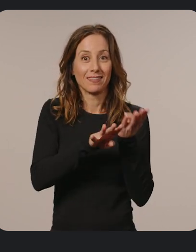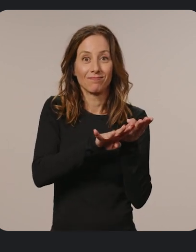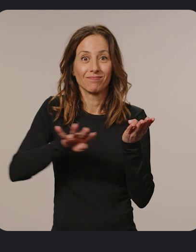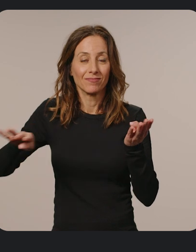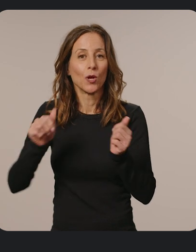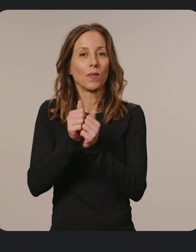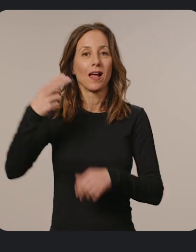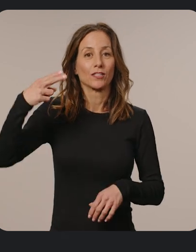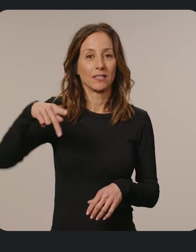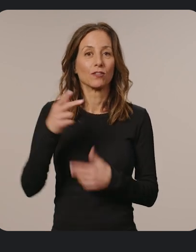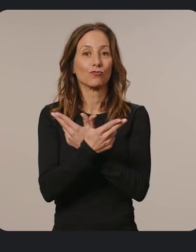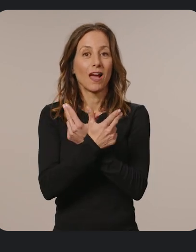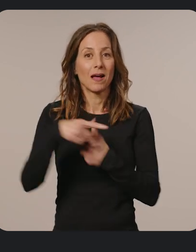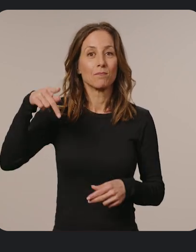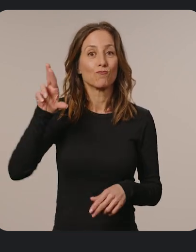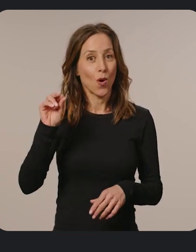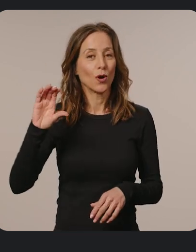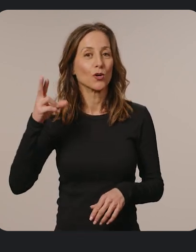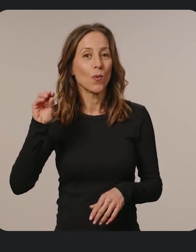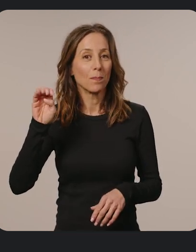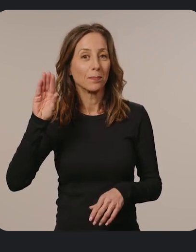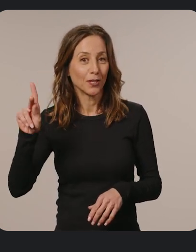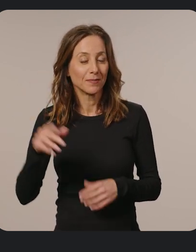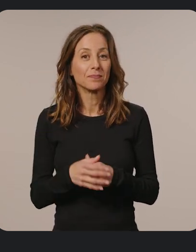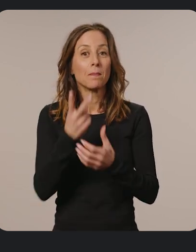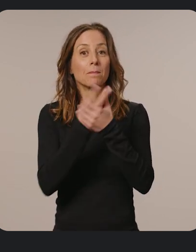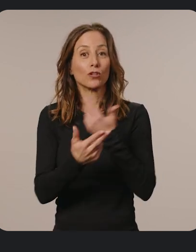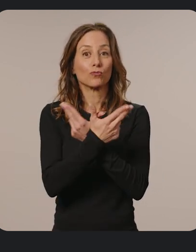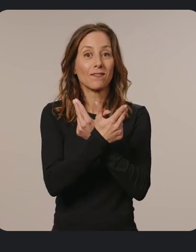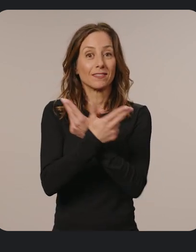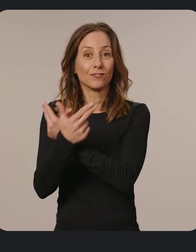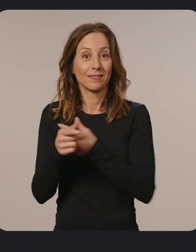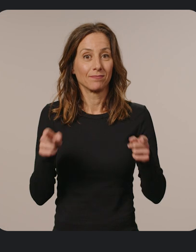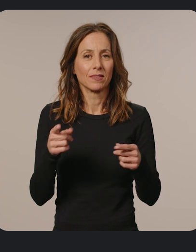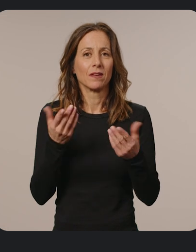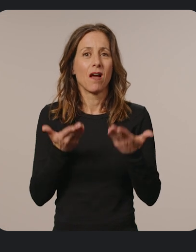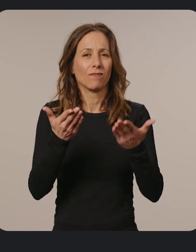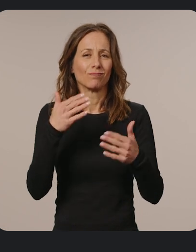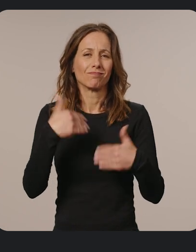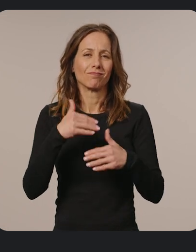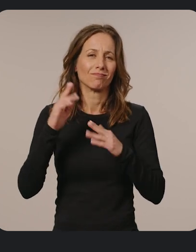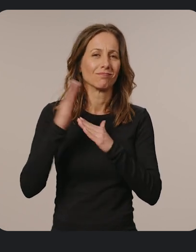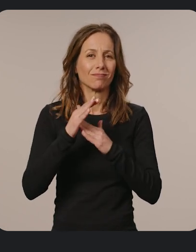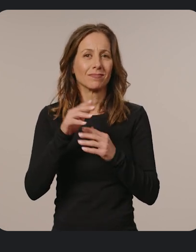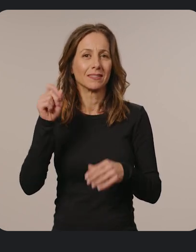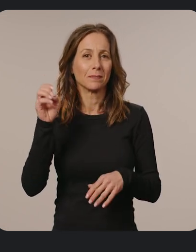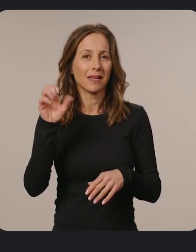with the HP Dragonfly Pro Chromebook. Both Dragonfly devices offer premium specs and a ton